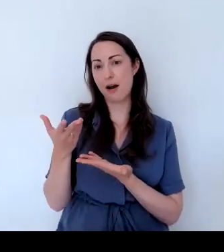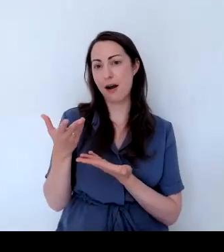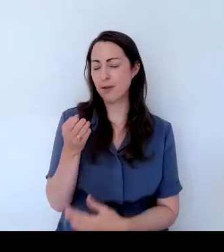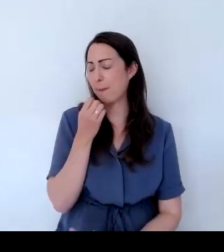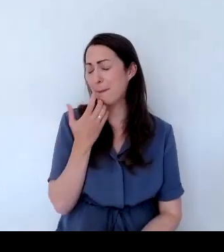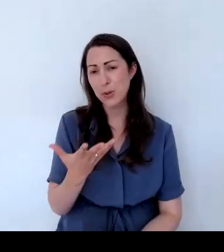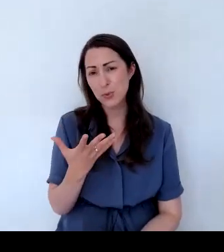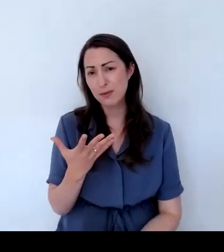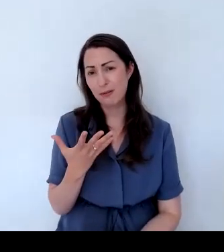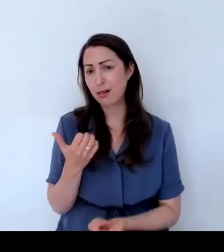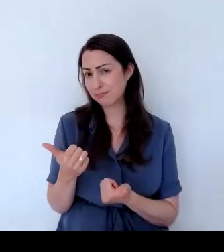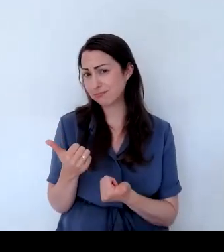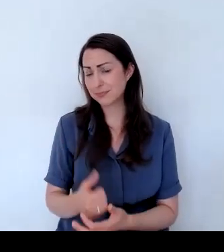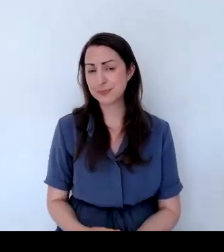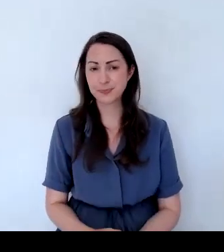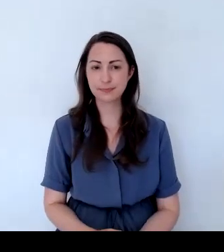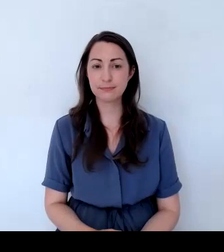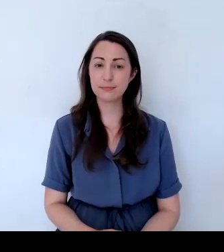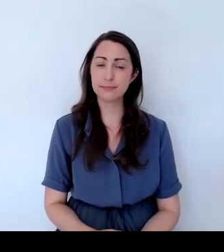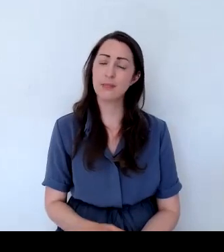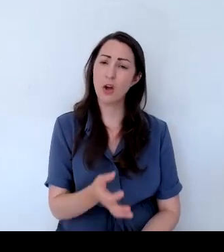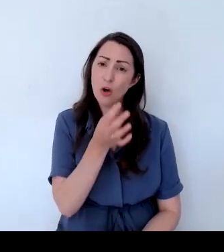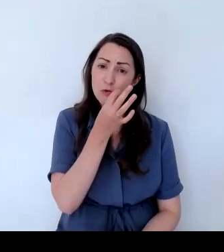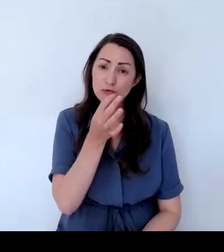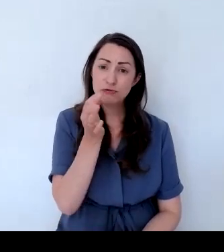And the rose is a really nice addition to the garden, I think.